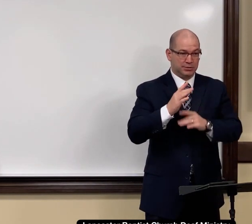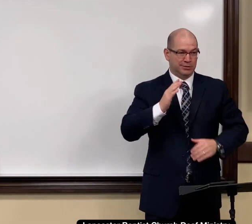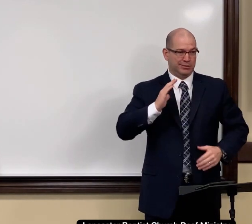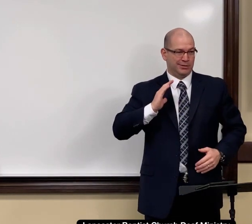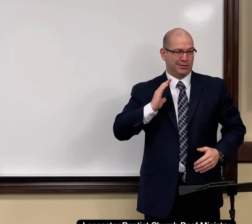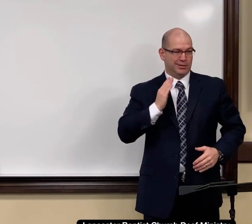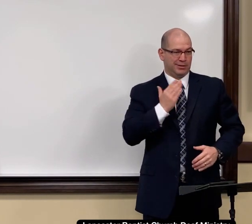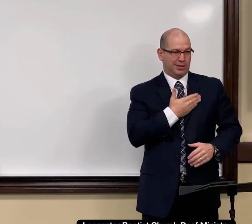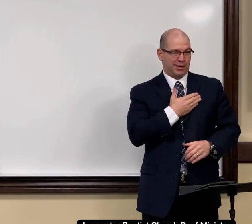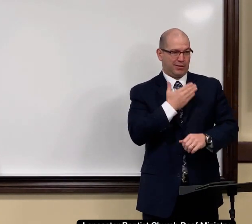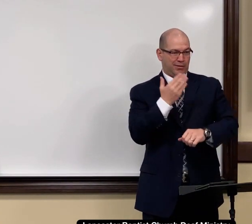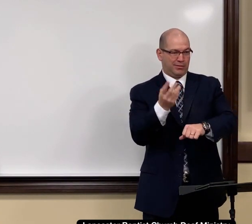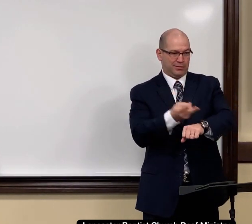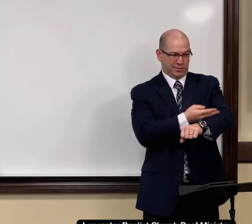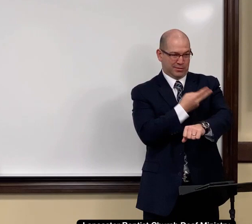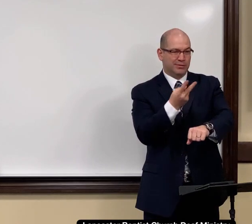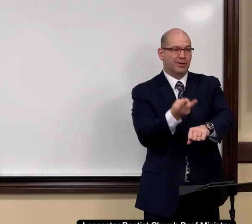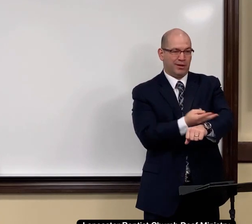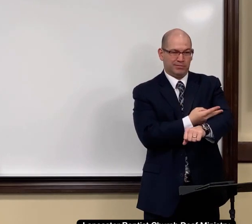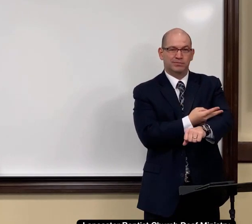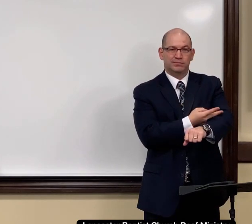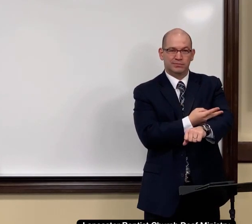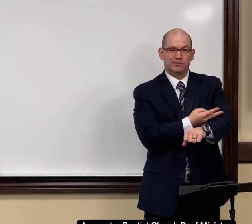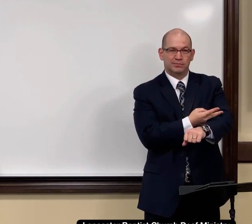jesus he is our lamb